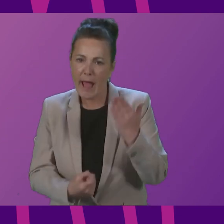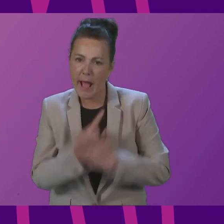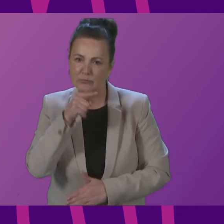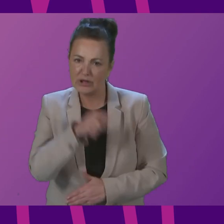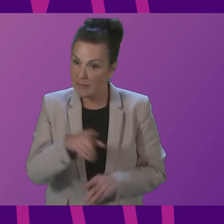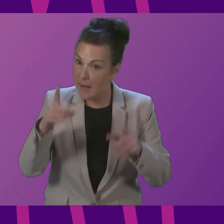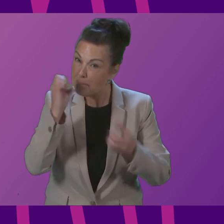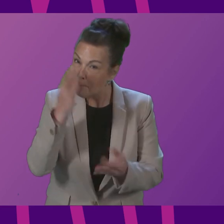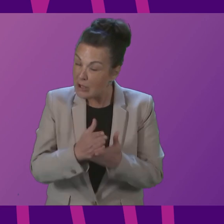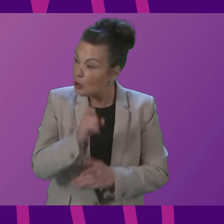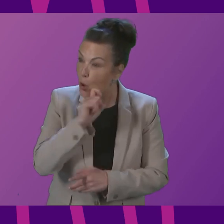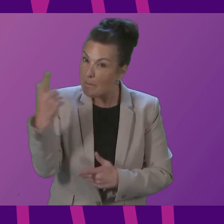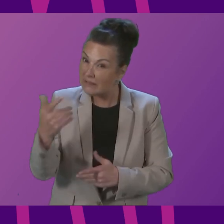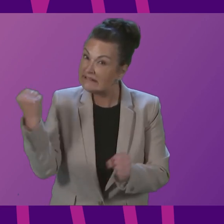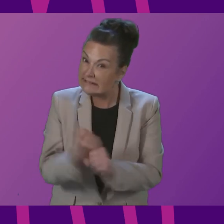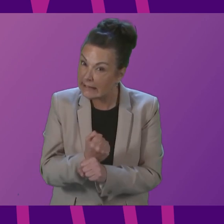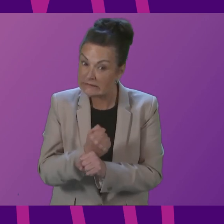perpetrators are brought to justice